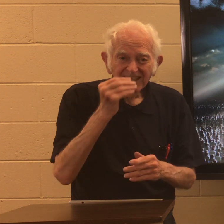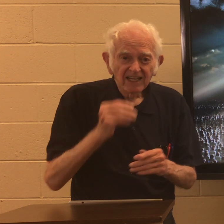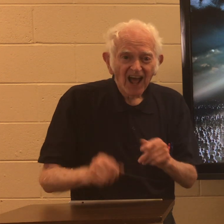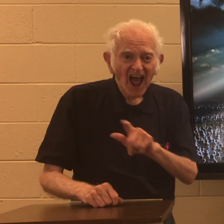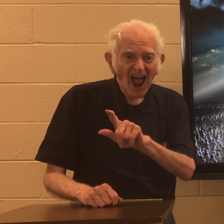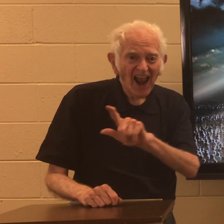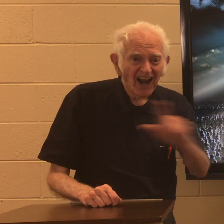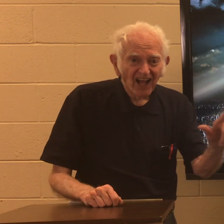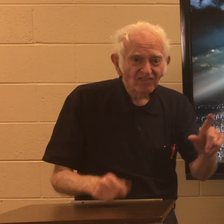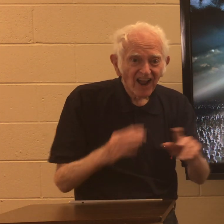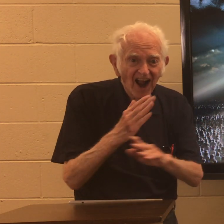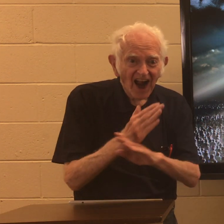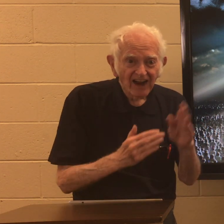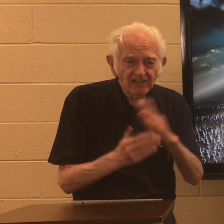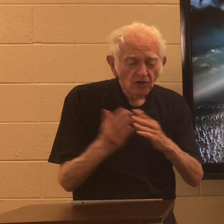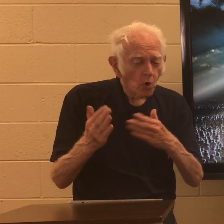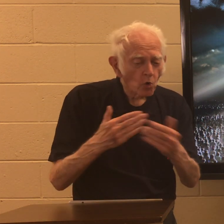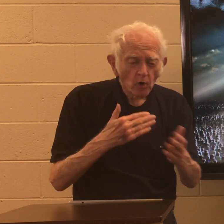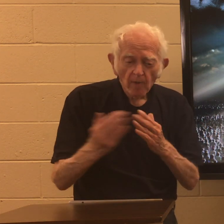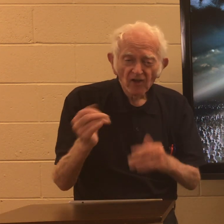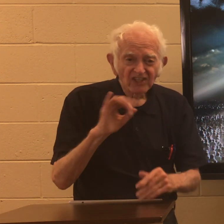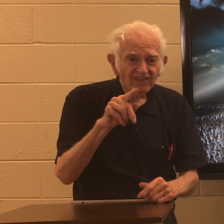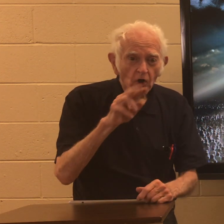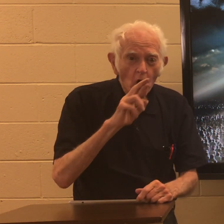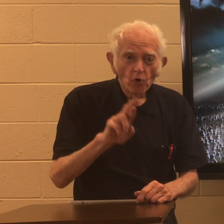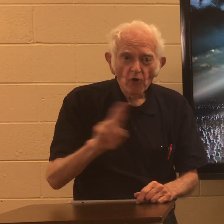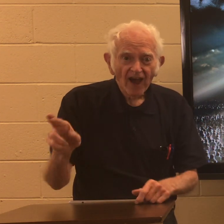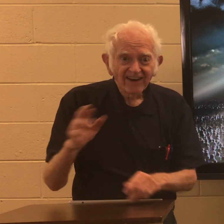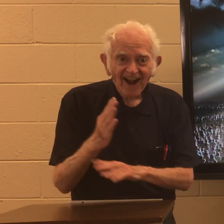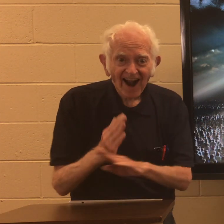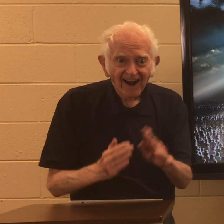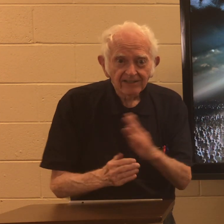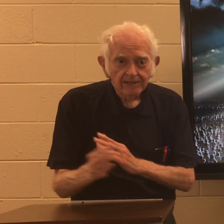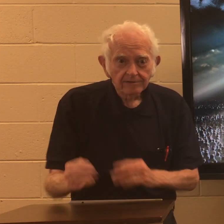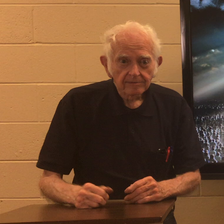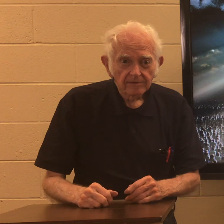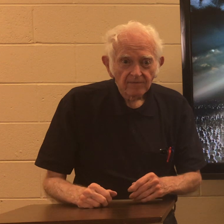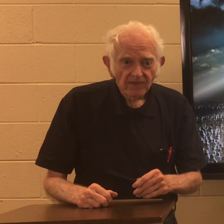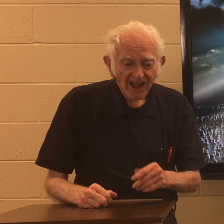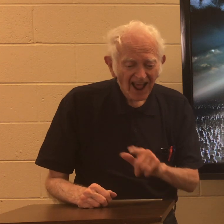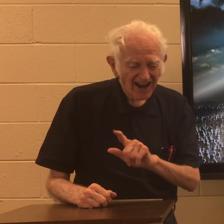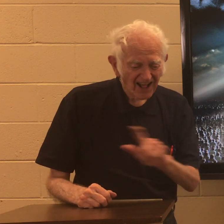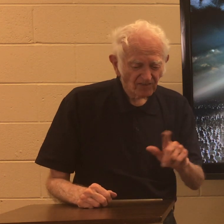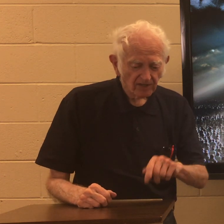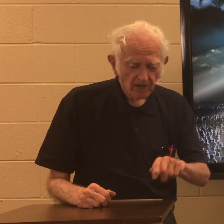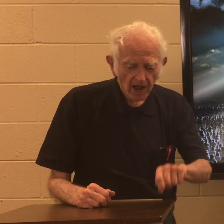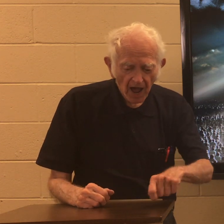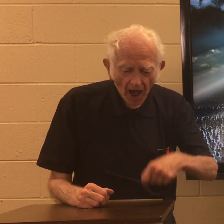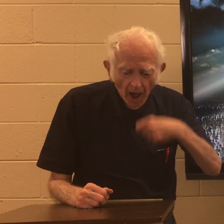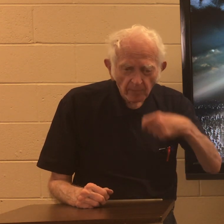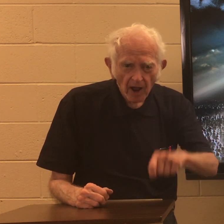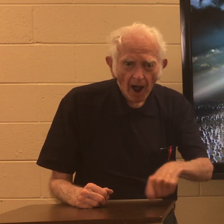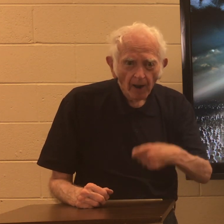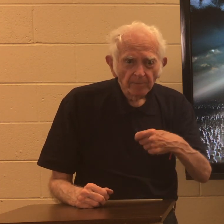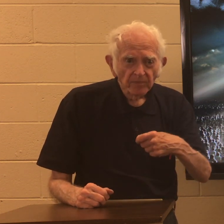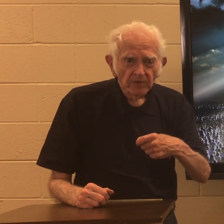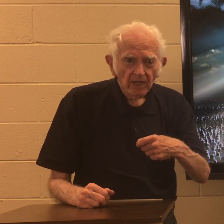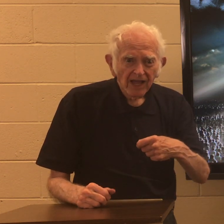They all eat left-handed. No matter if you're right-handed or left-handed. They all eat with their left